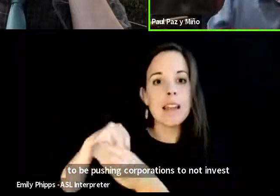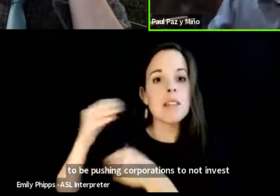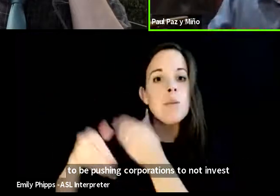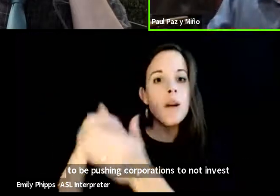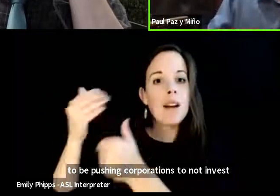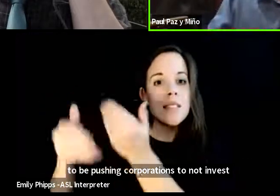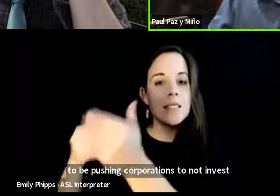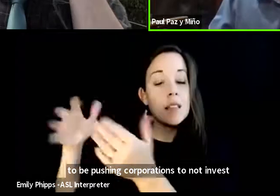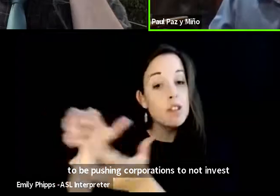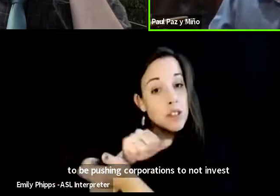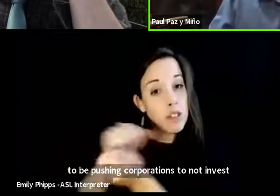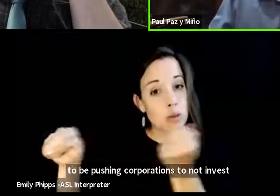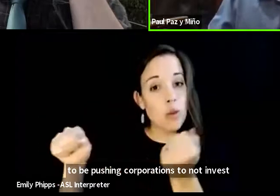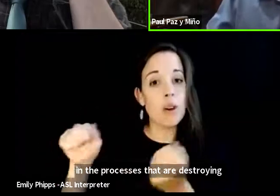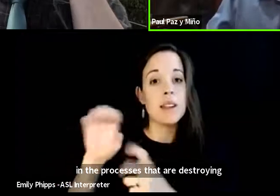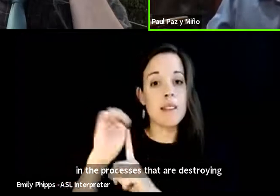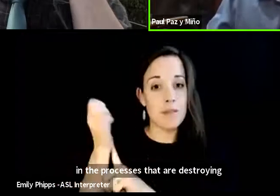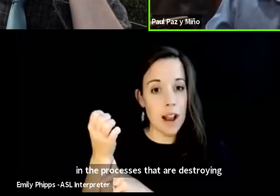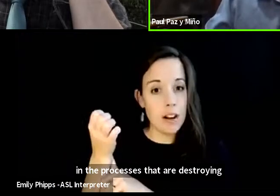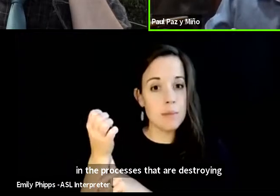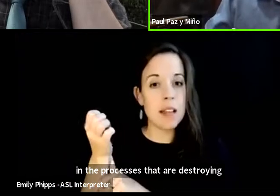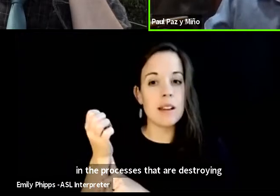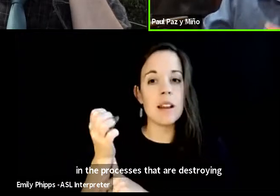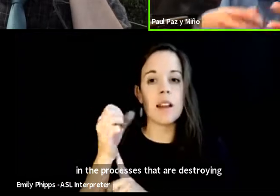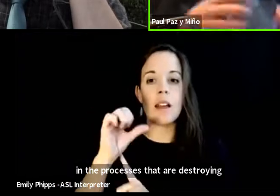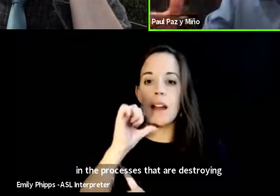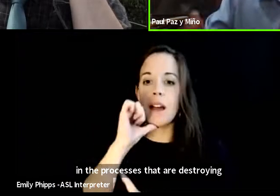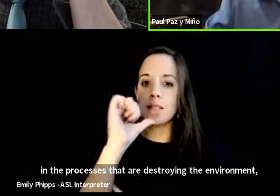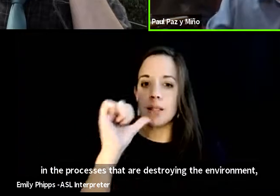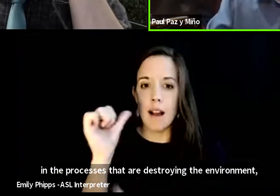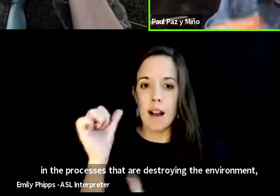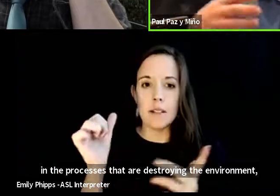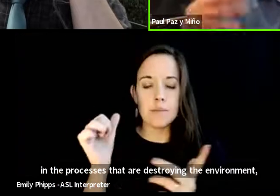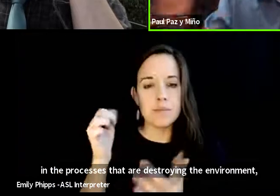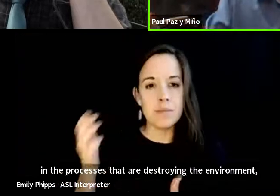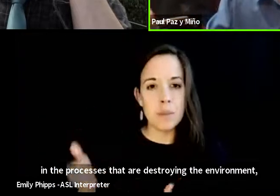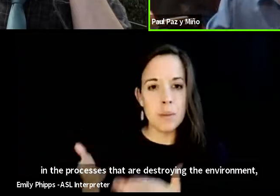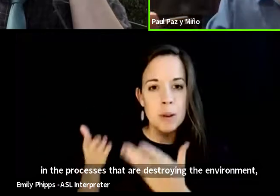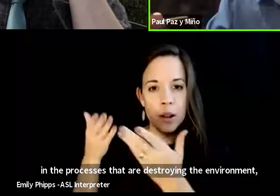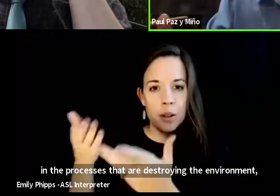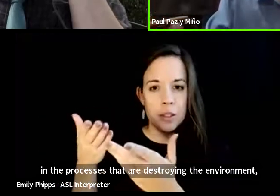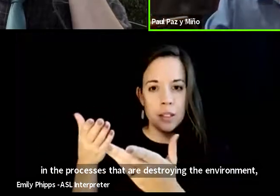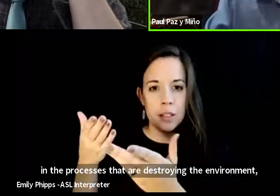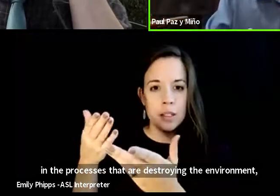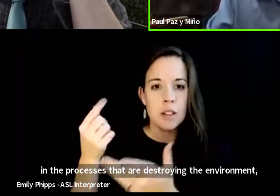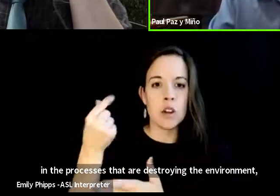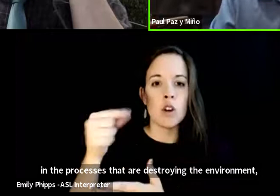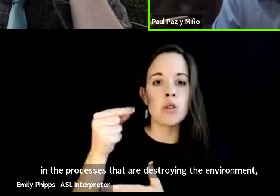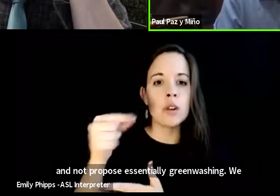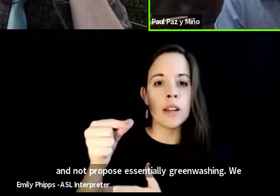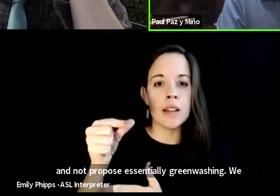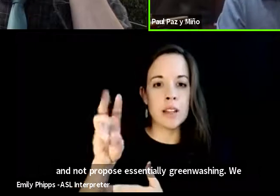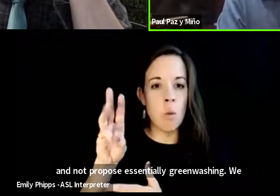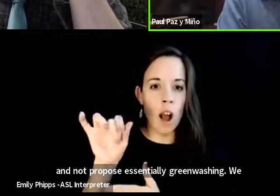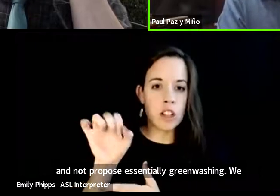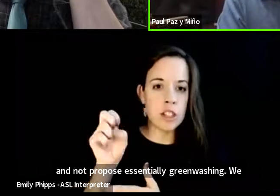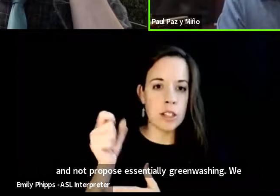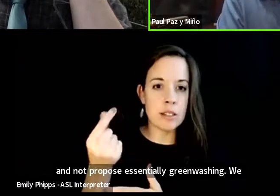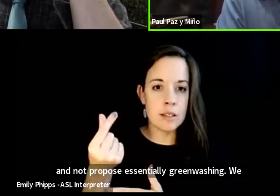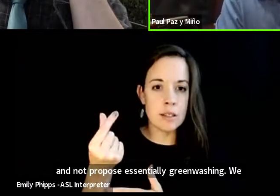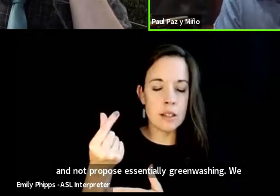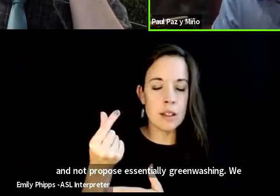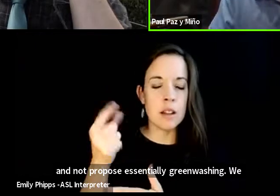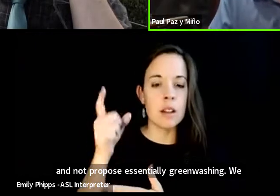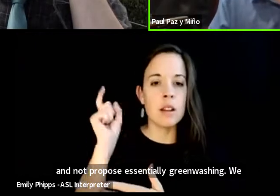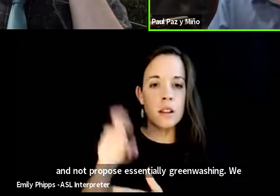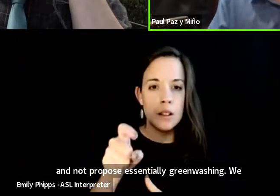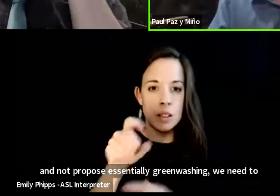destroying the environment and not propose essentially greenwashing we need to move the money